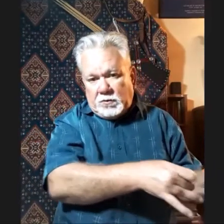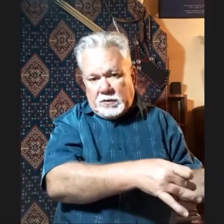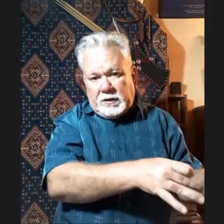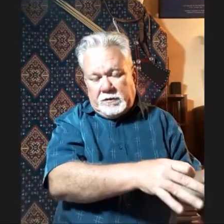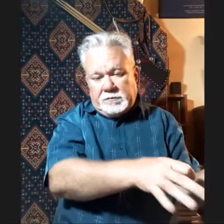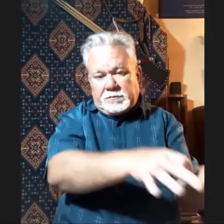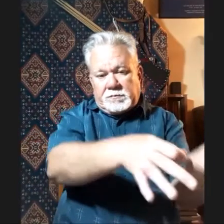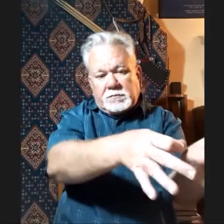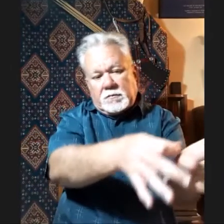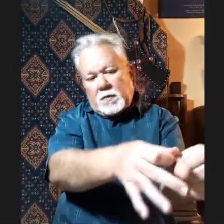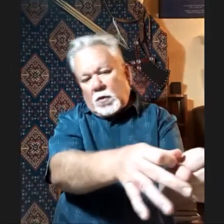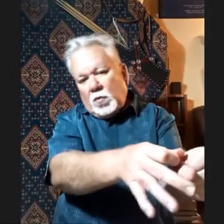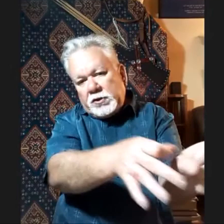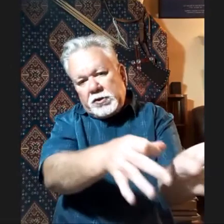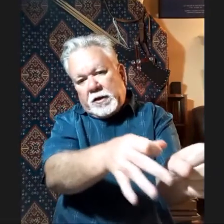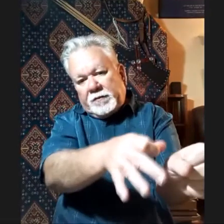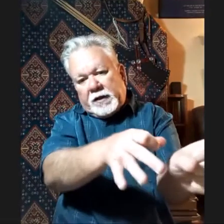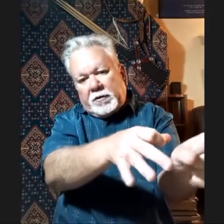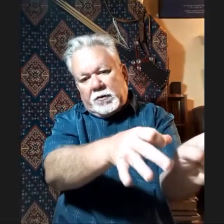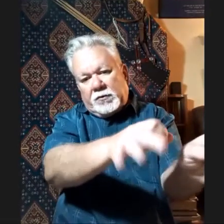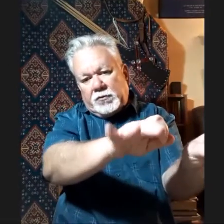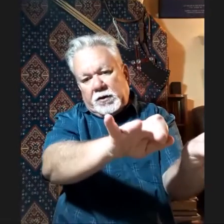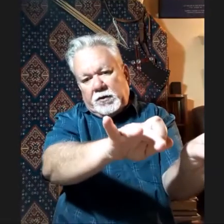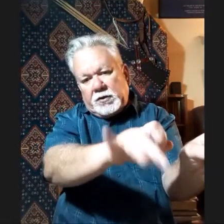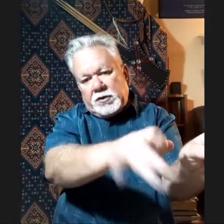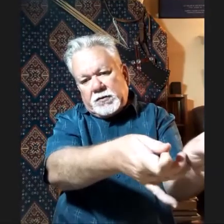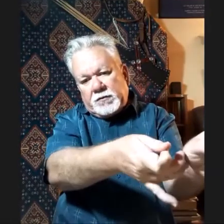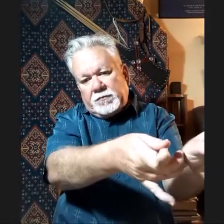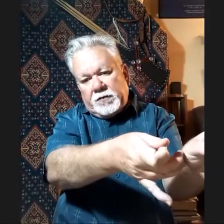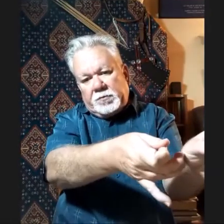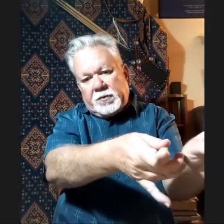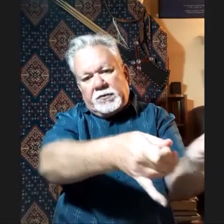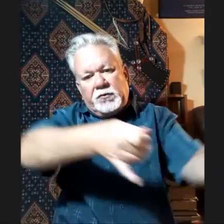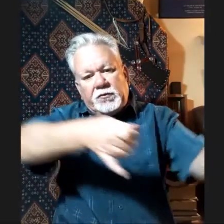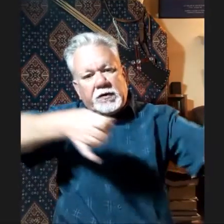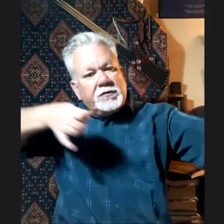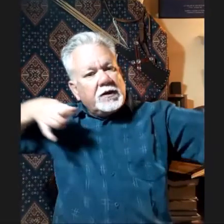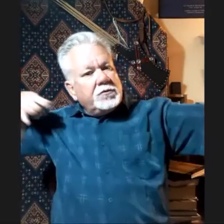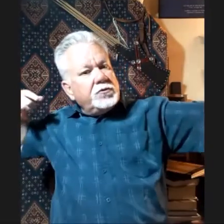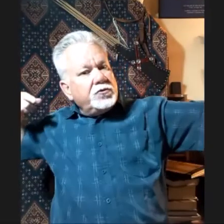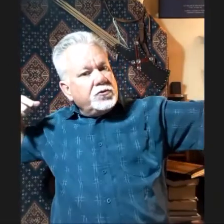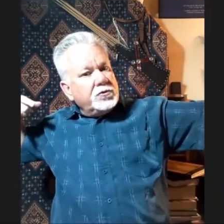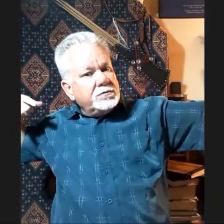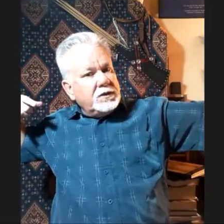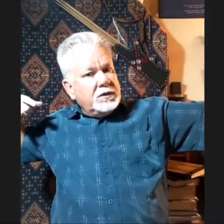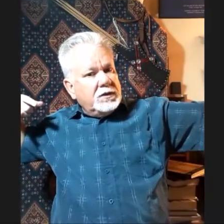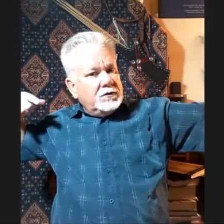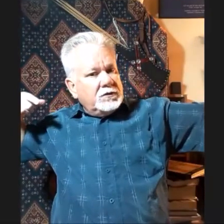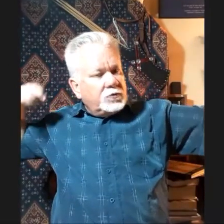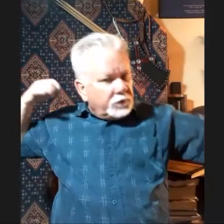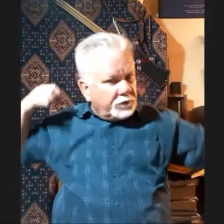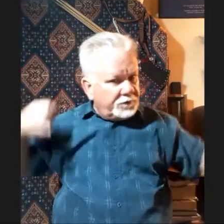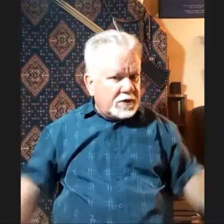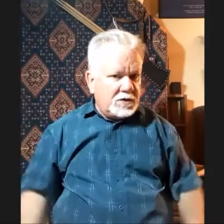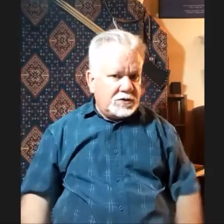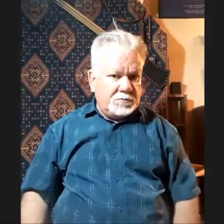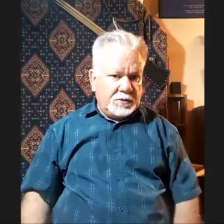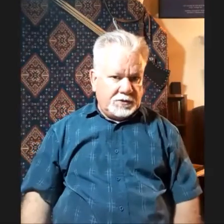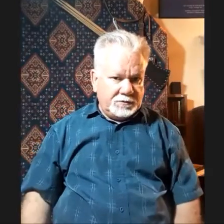looking. Once you have the arrow on the string you can just flip those two fingers under and draw, so it's a very fast method.